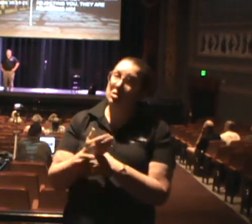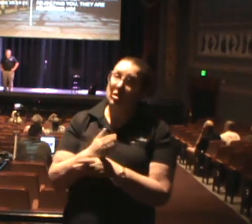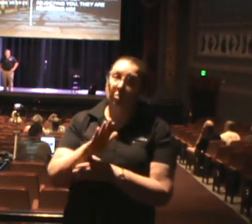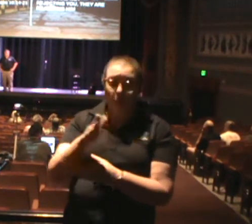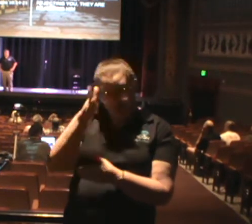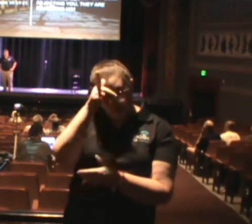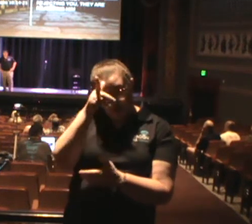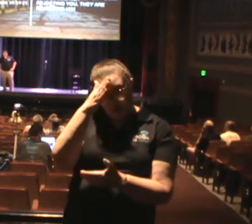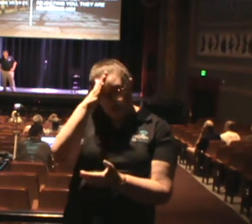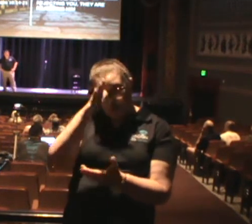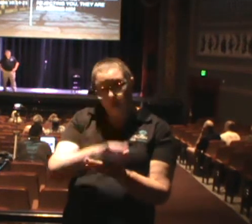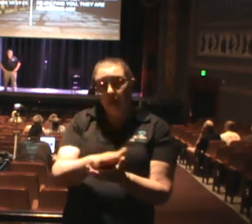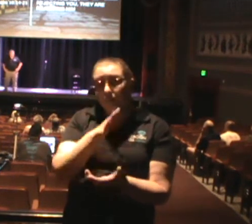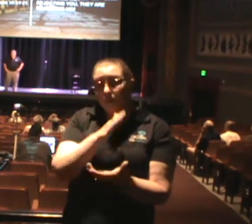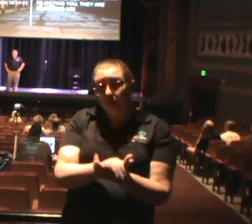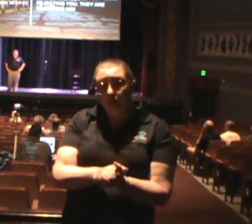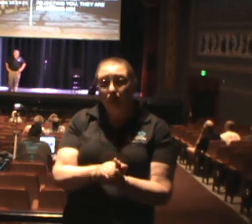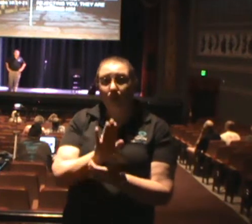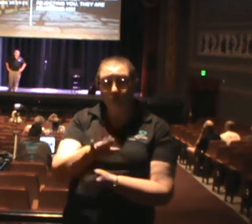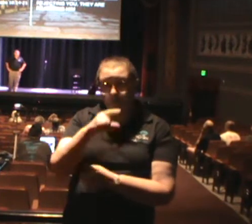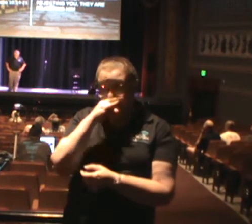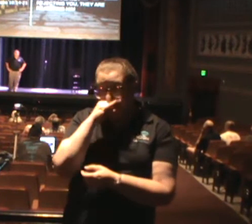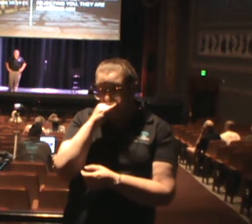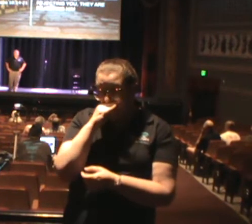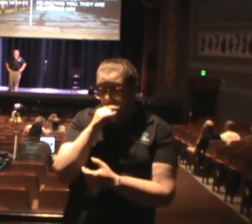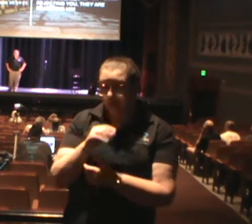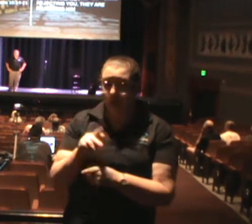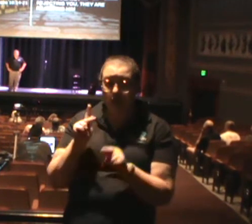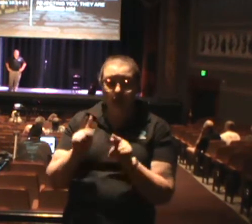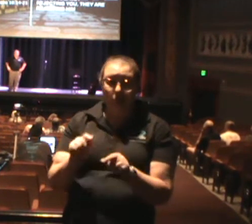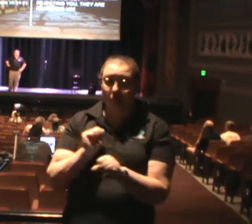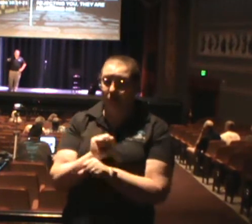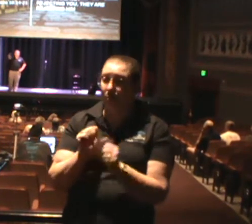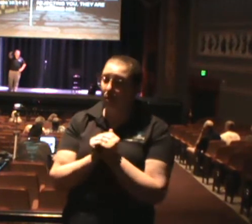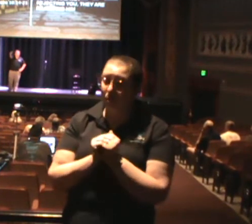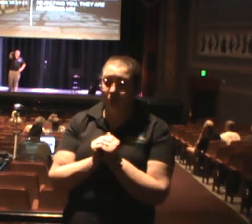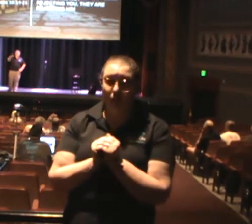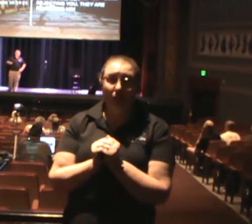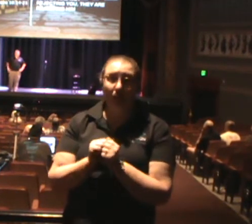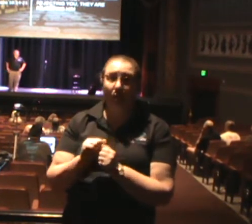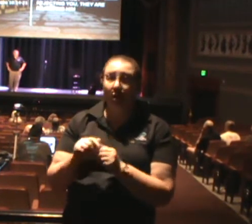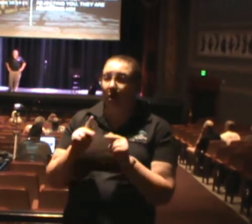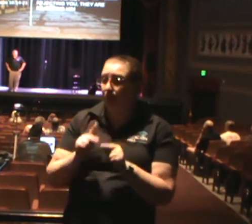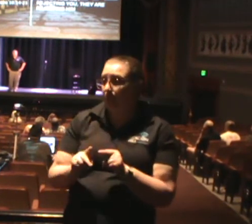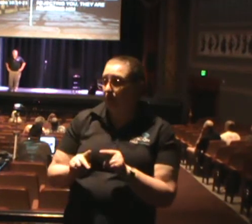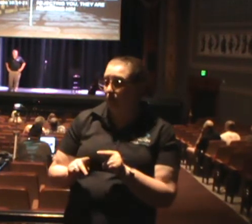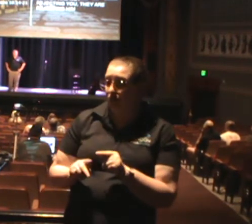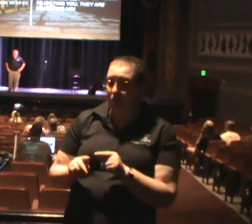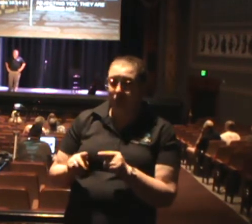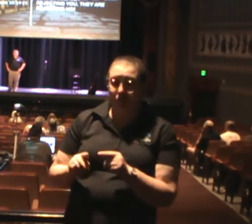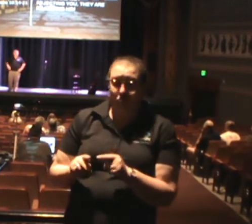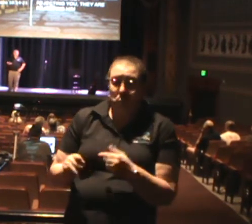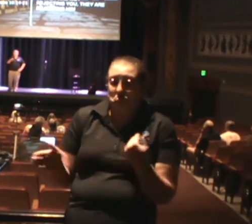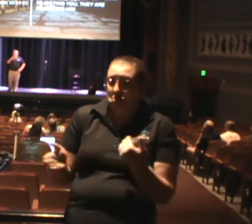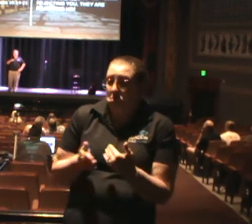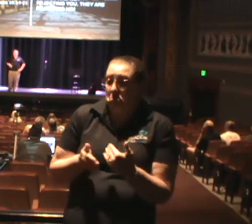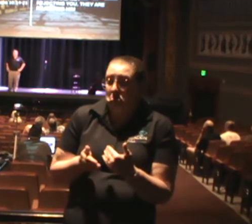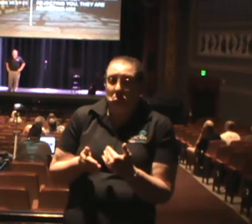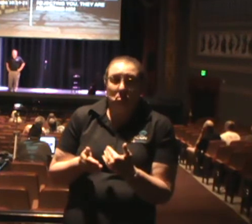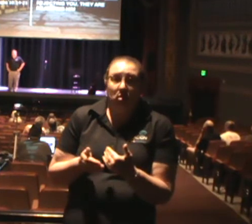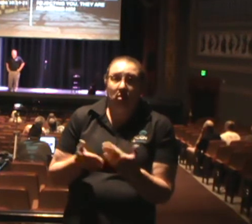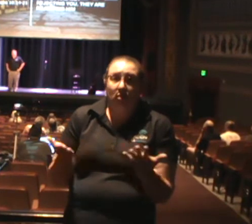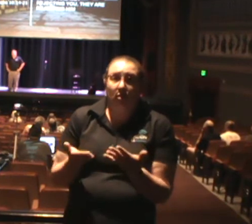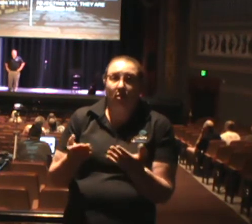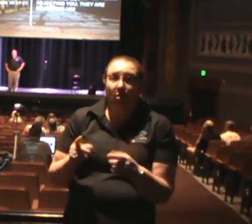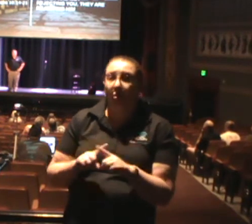your kids, your coworkers, someone down the street right here? Or is he calling you to the